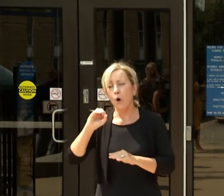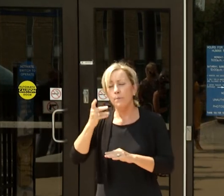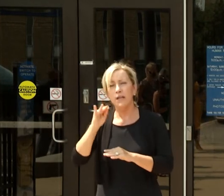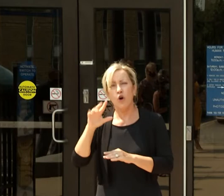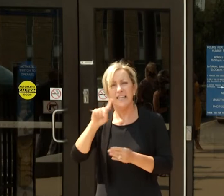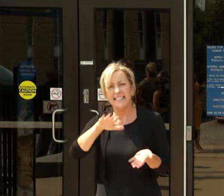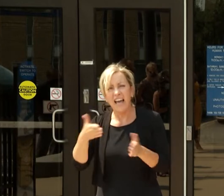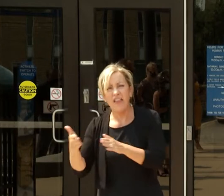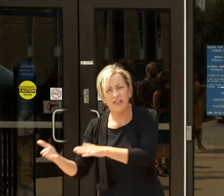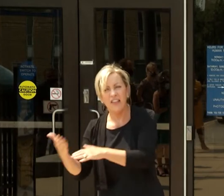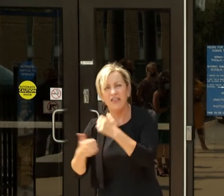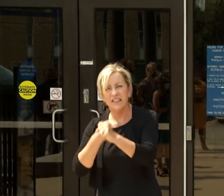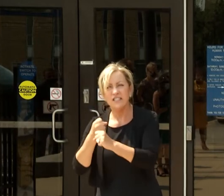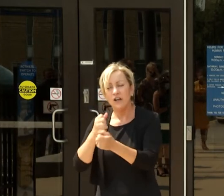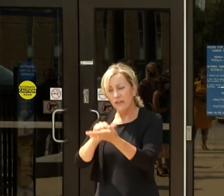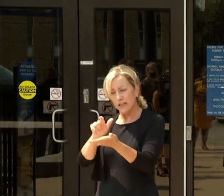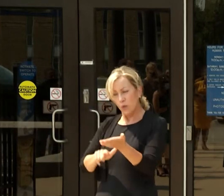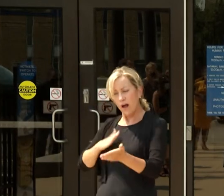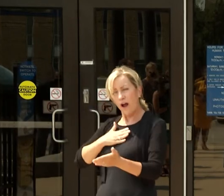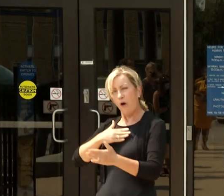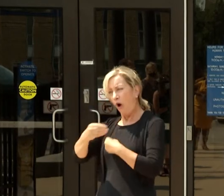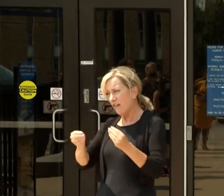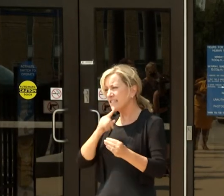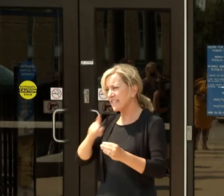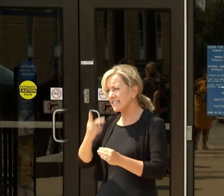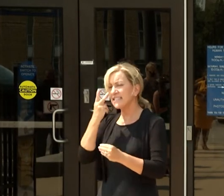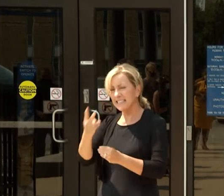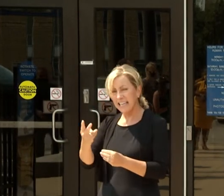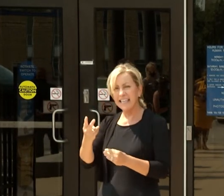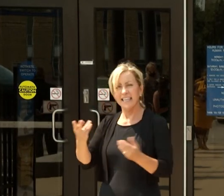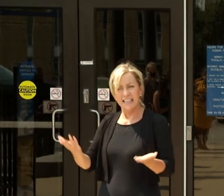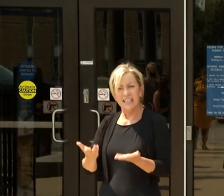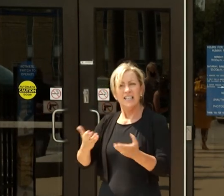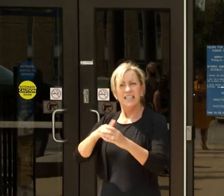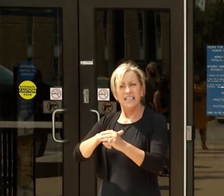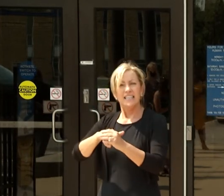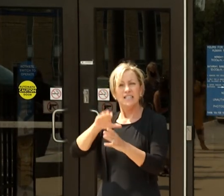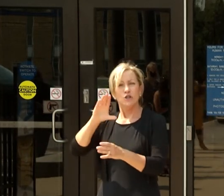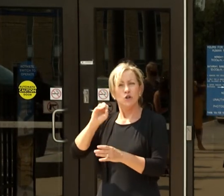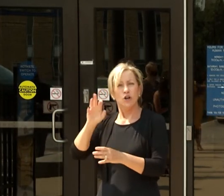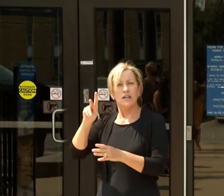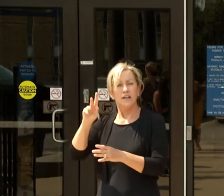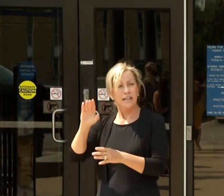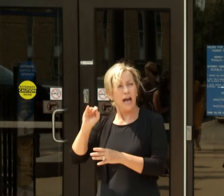is saying, but that would be seen in the Cook County statistics as well.